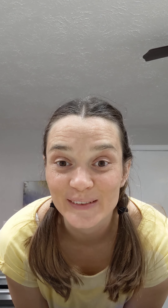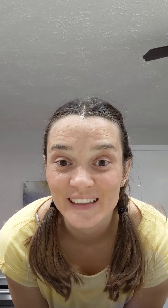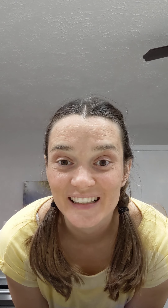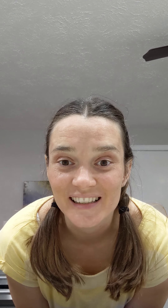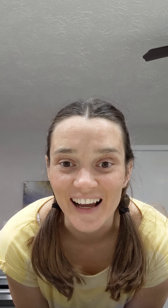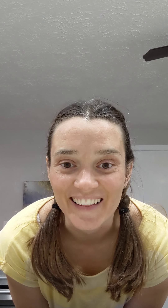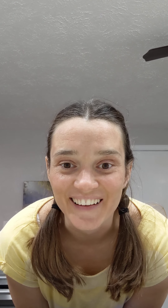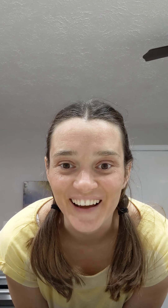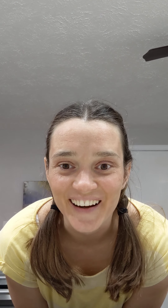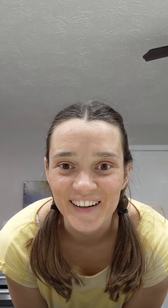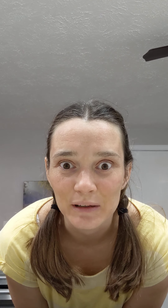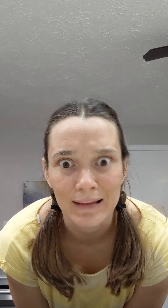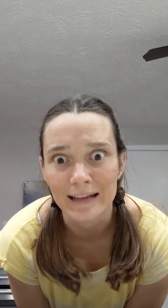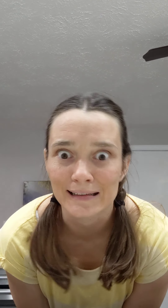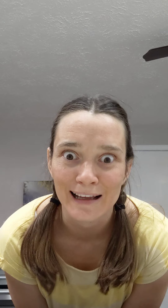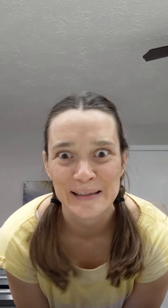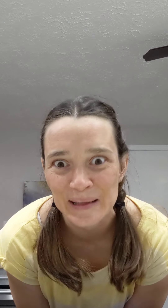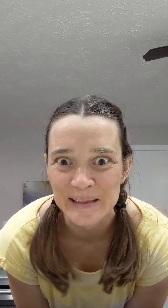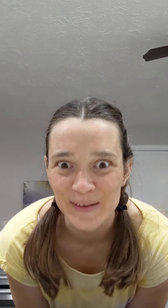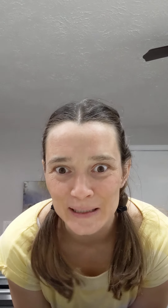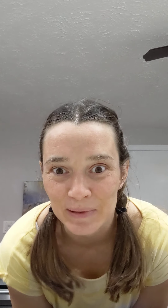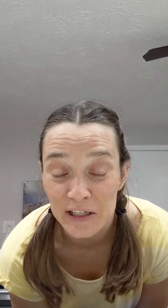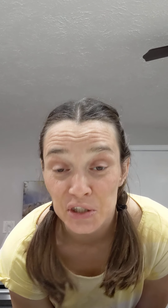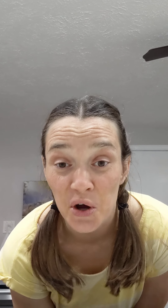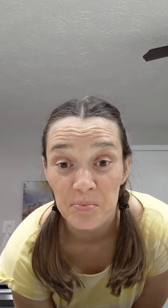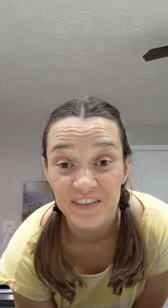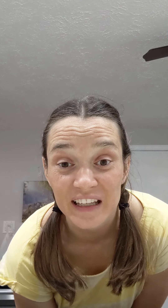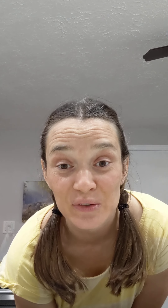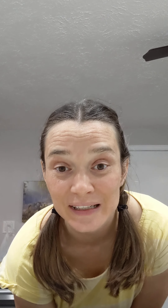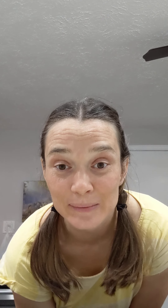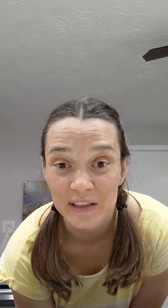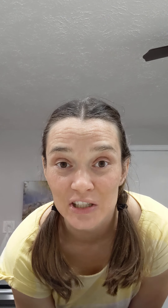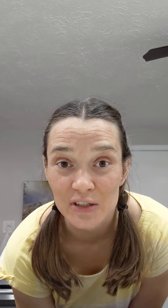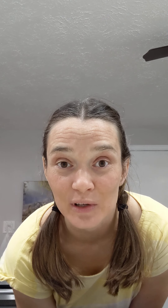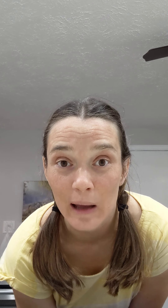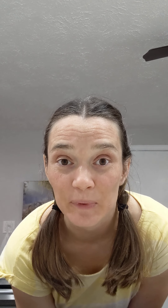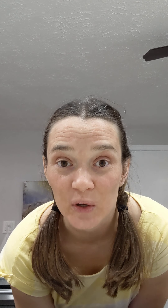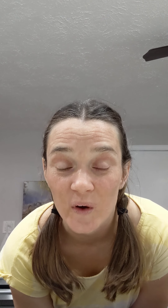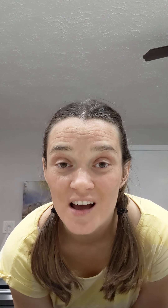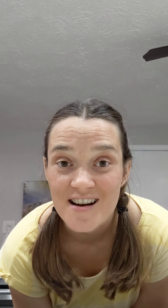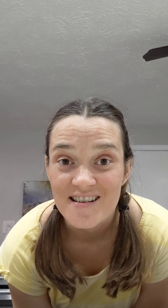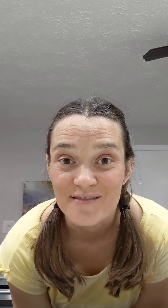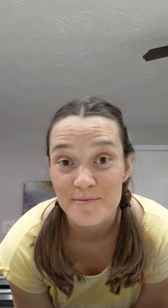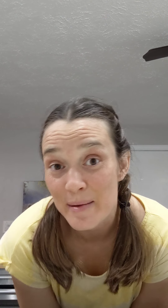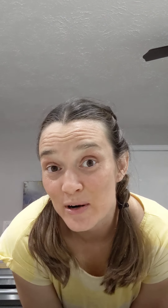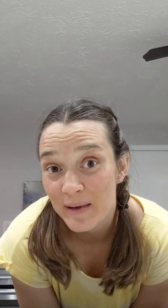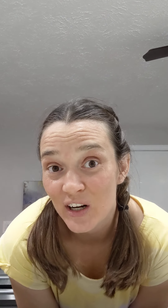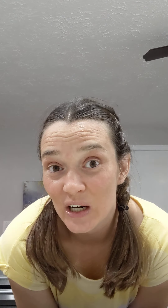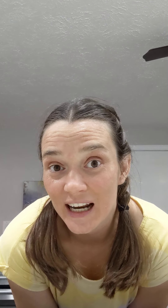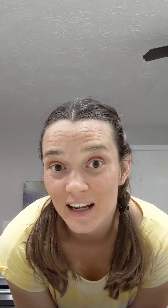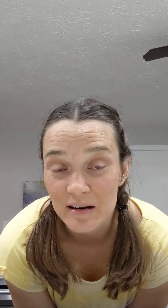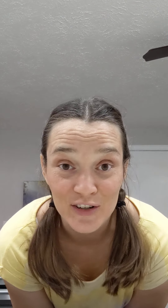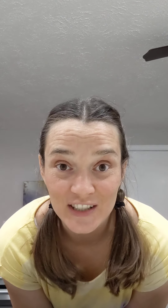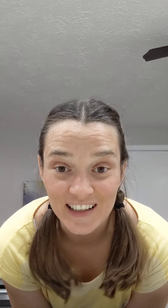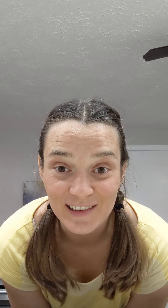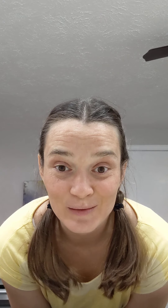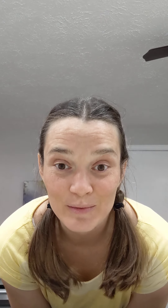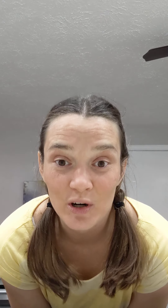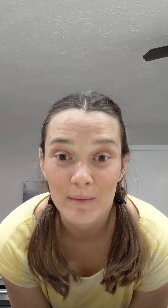Silent Night with lots and lots and lots of explanation. Hopefully those explanations will help you remember it better and understand a little bit more